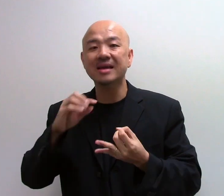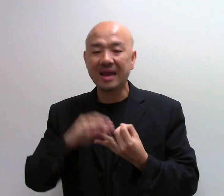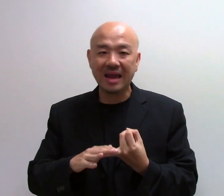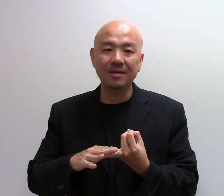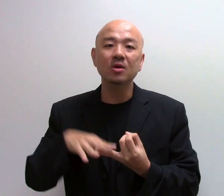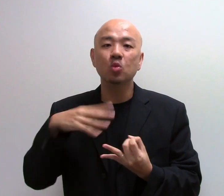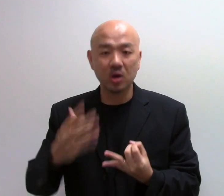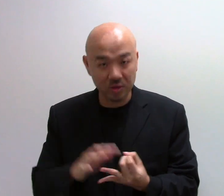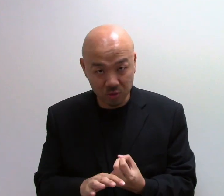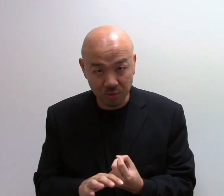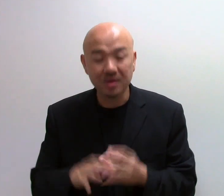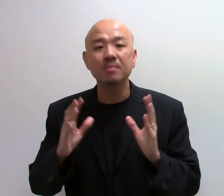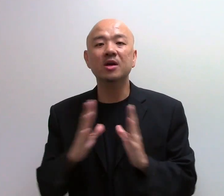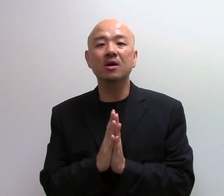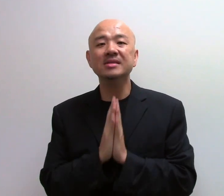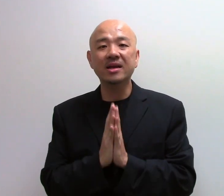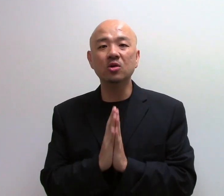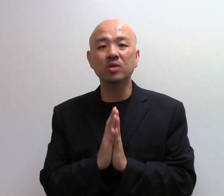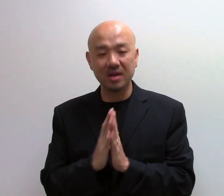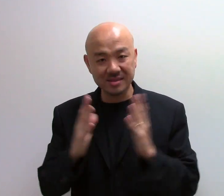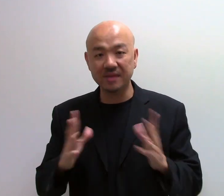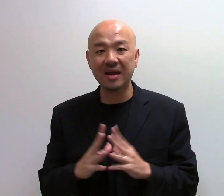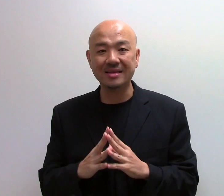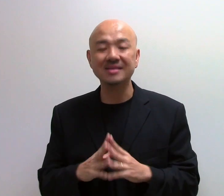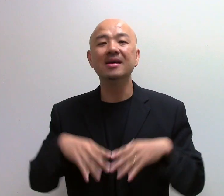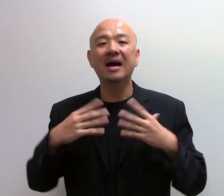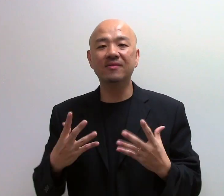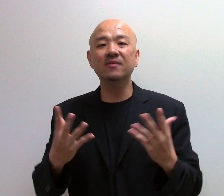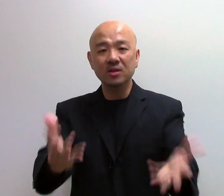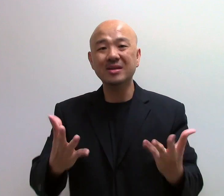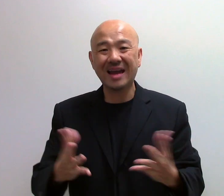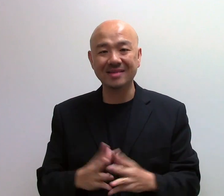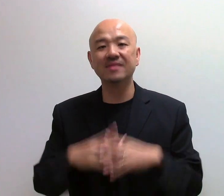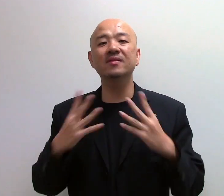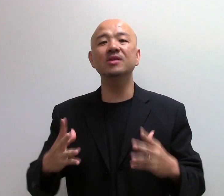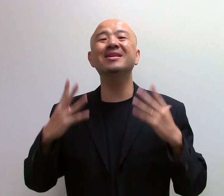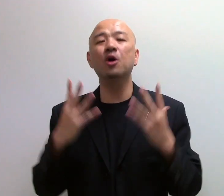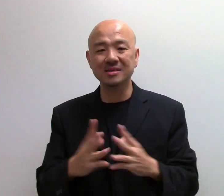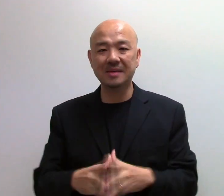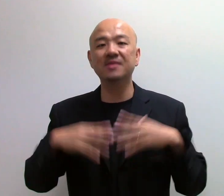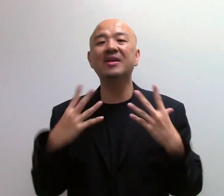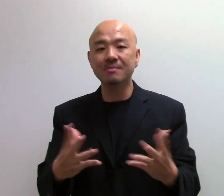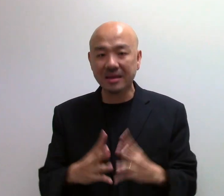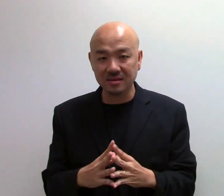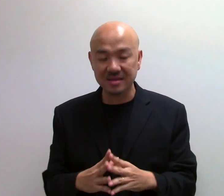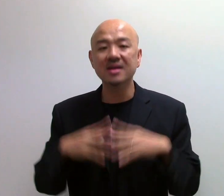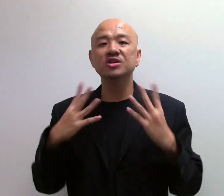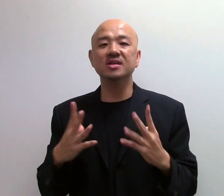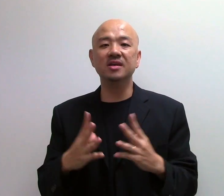and work on your own. Because I know you're in safe hands. I've given you the hands. I've given you the concepts, the fundamentals. Just, they